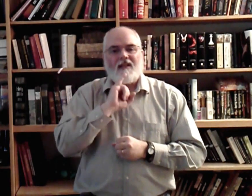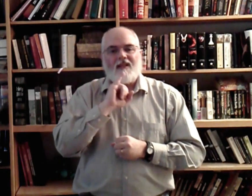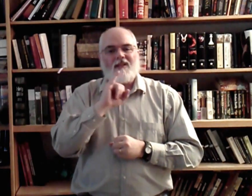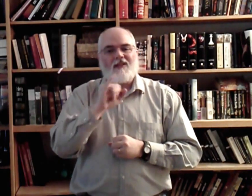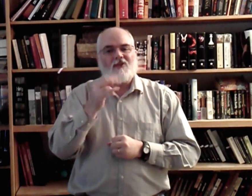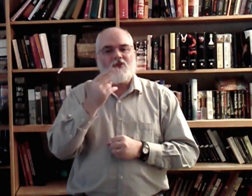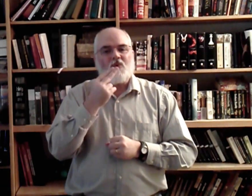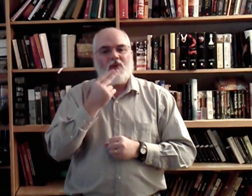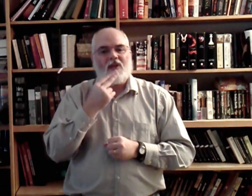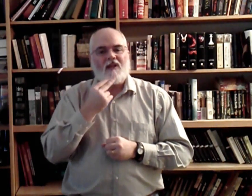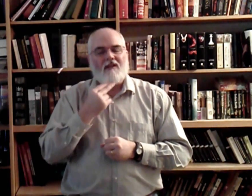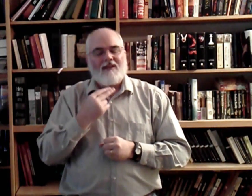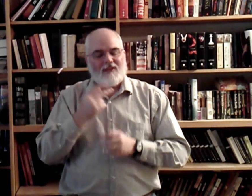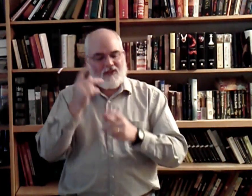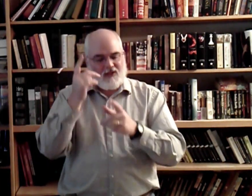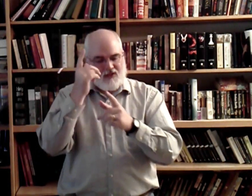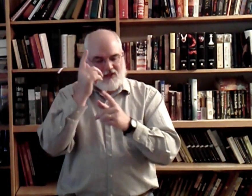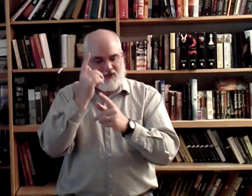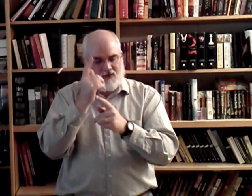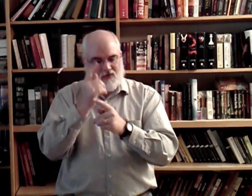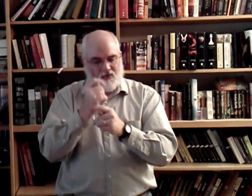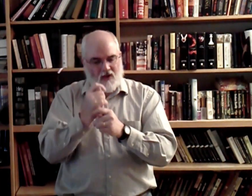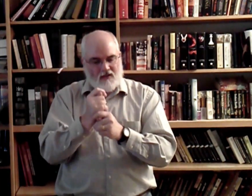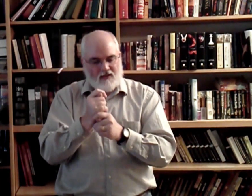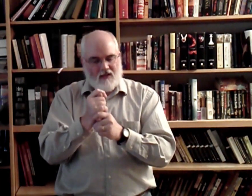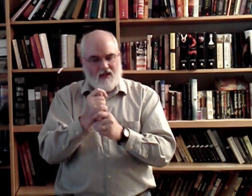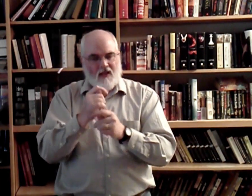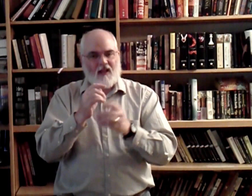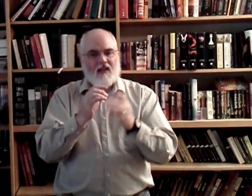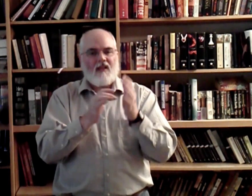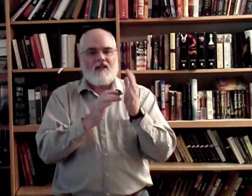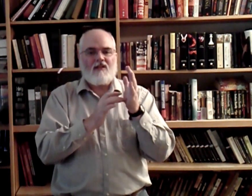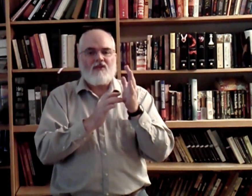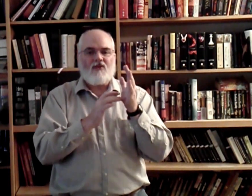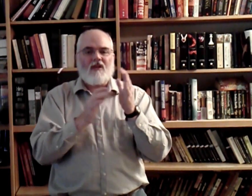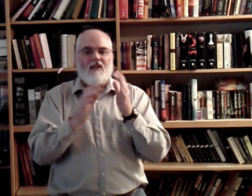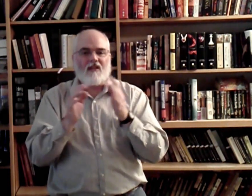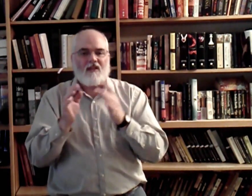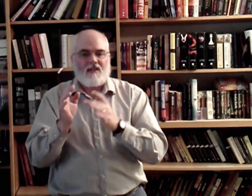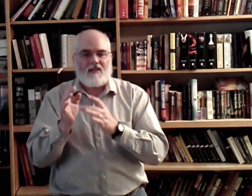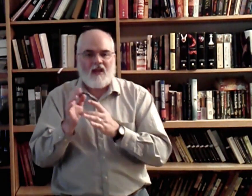tis sweet to trust in Jesus,